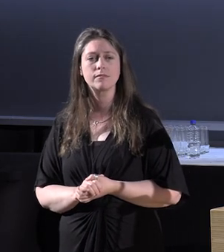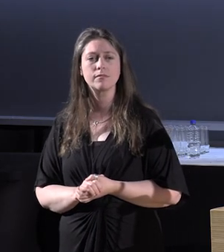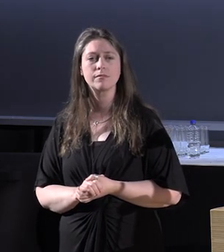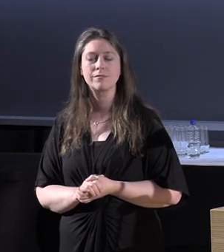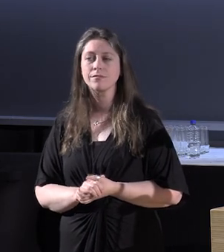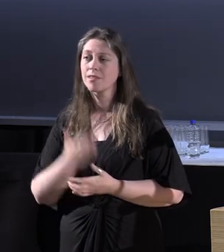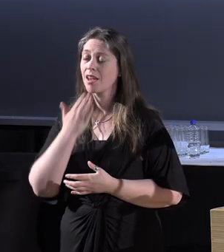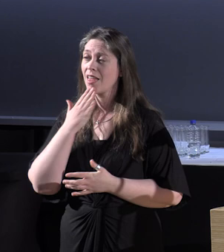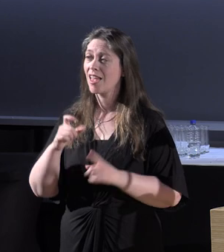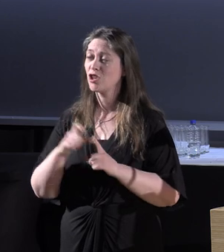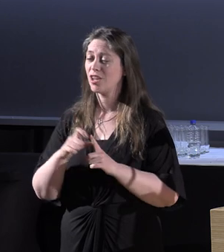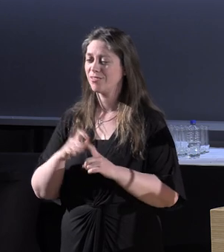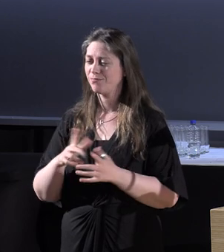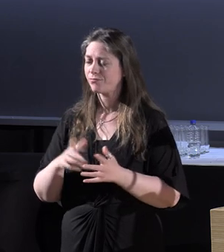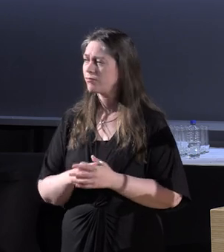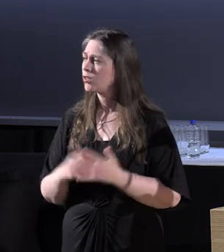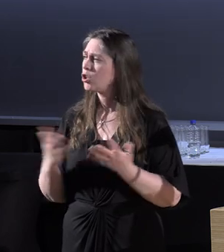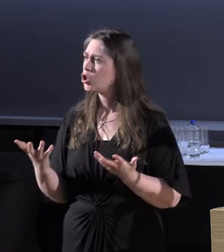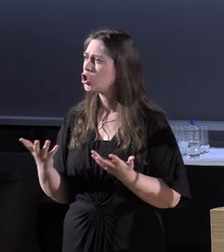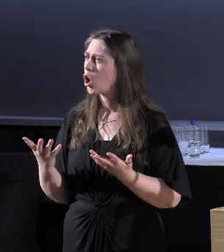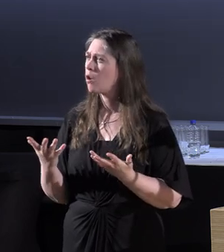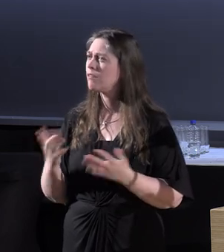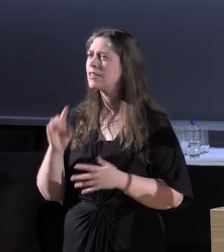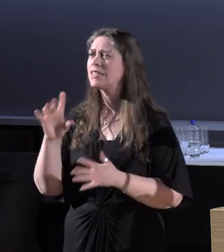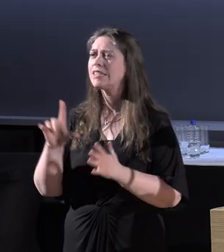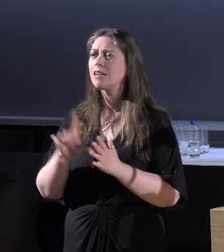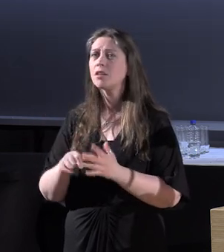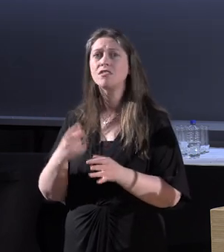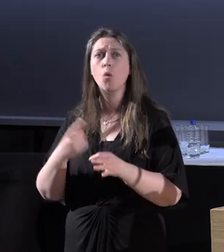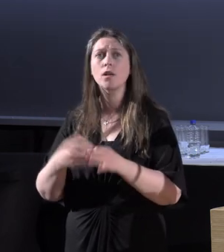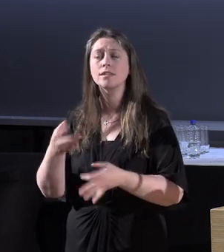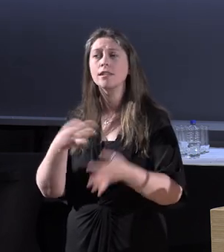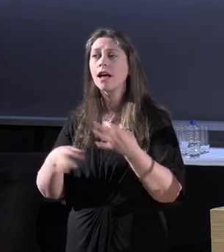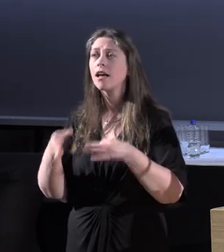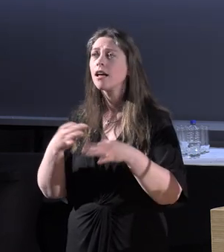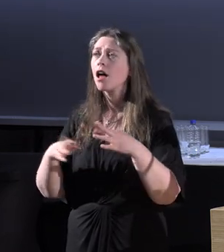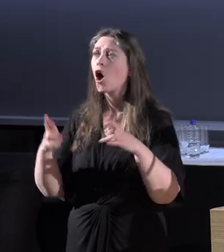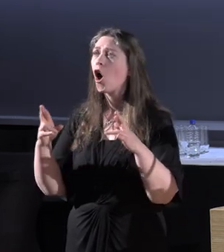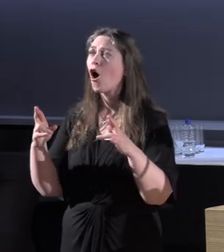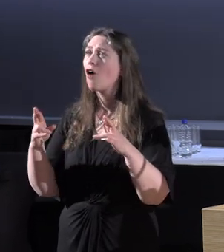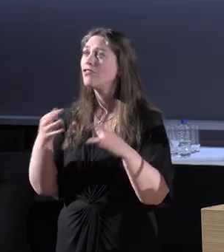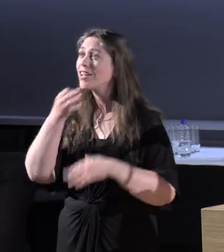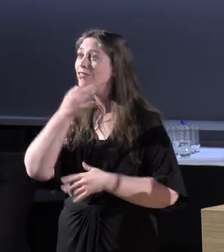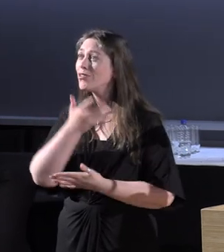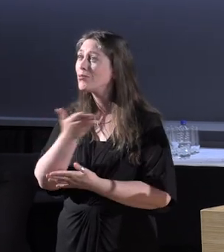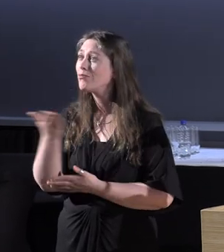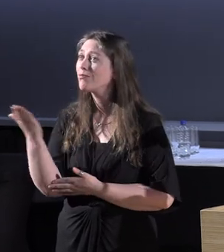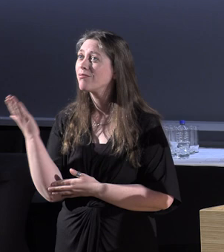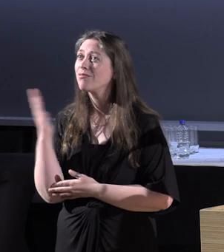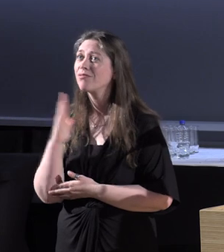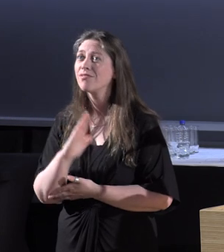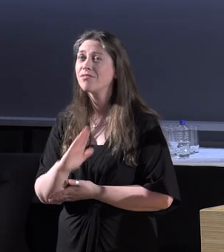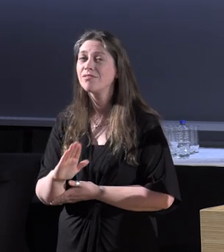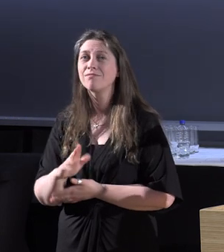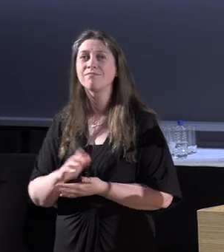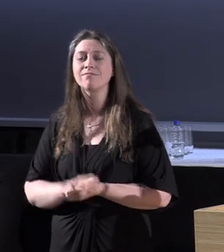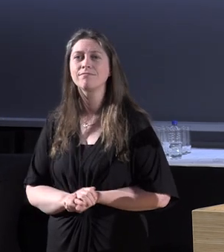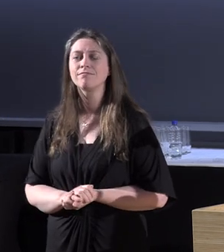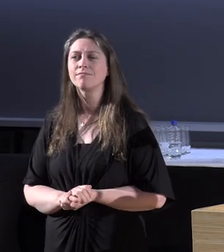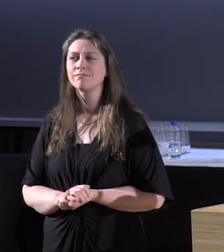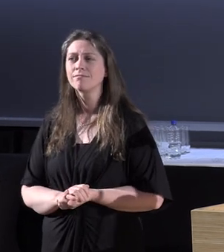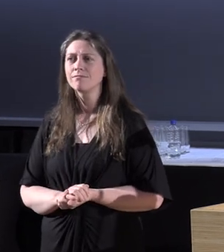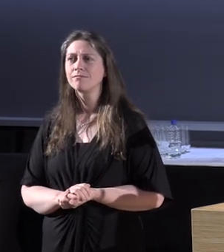Thank you, David. Okay, so we've got just shy of 10 minutes for some questions and I'm hopeful that there will be quite a few. So, to the floor, please.